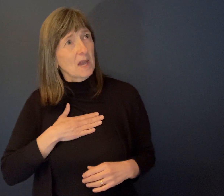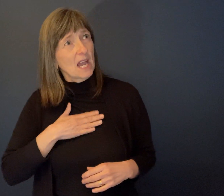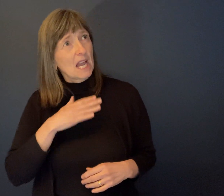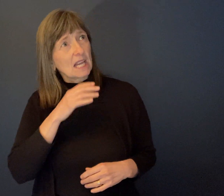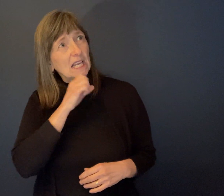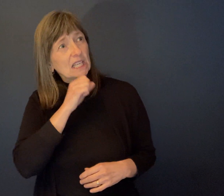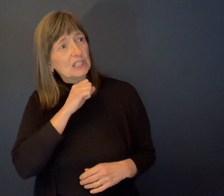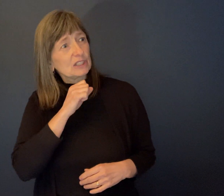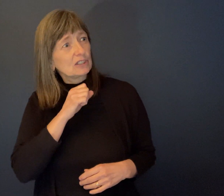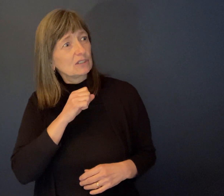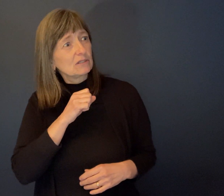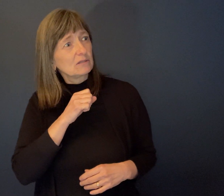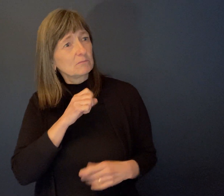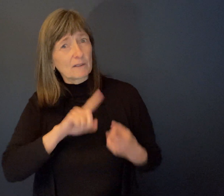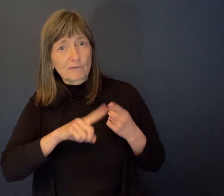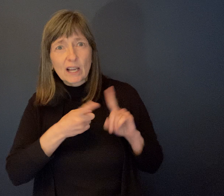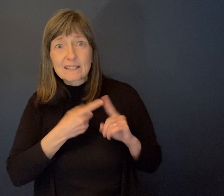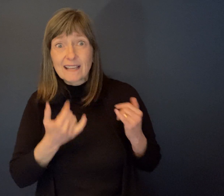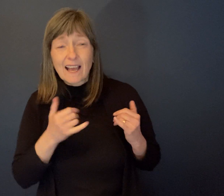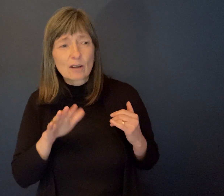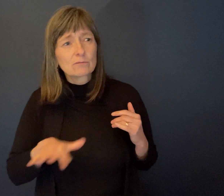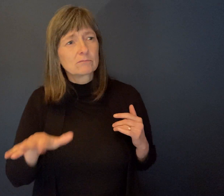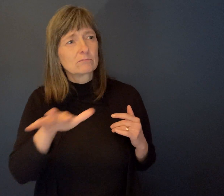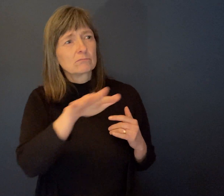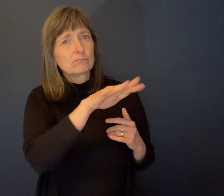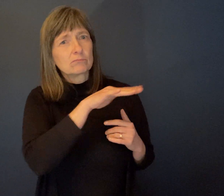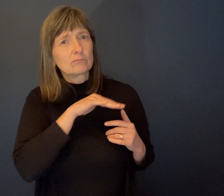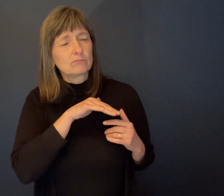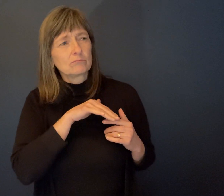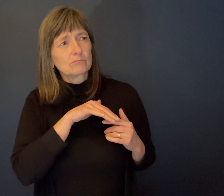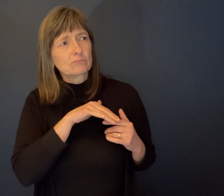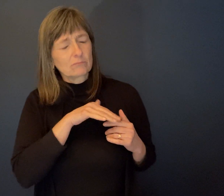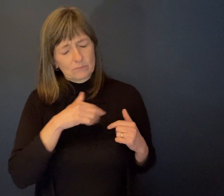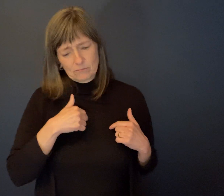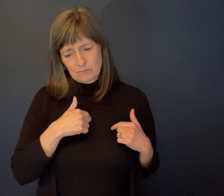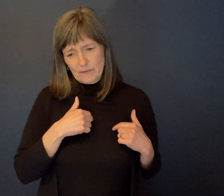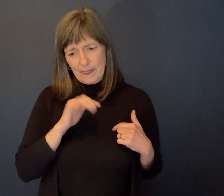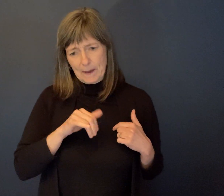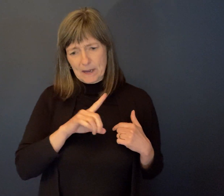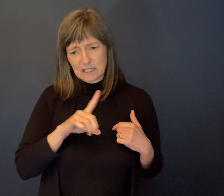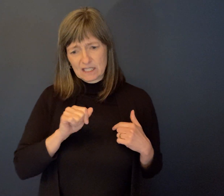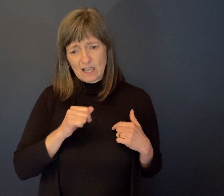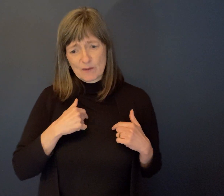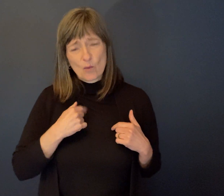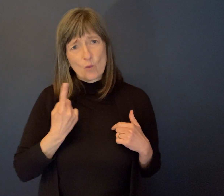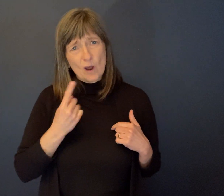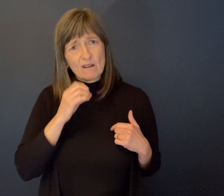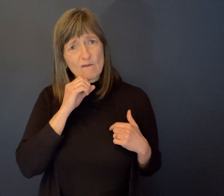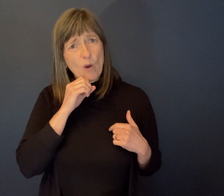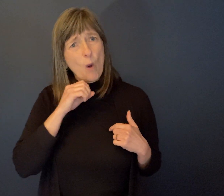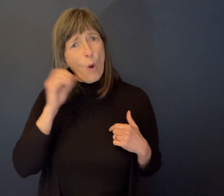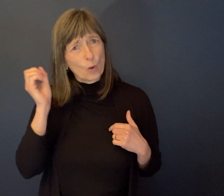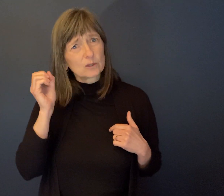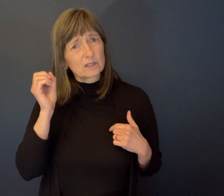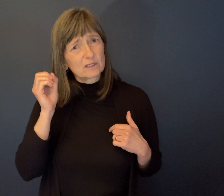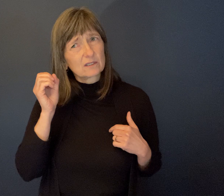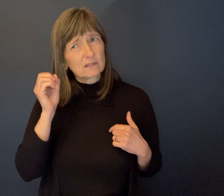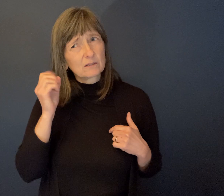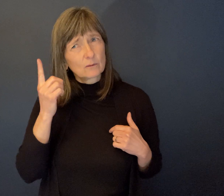especially spina bifida, they're very over, I'm probably one of the oldest people living in our province right now that